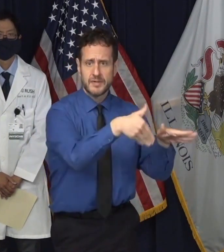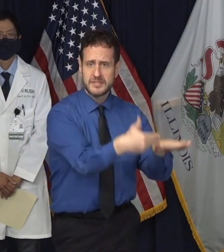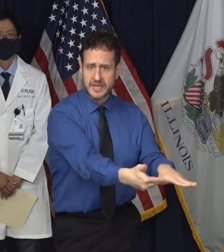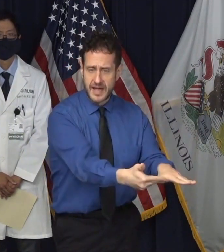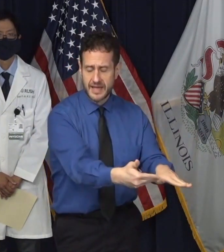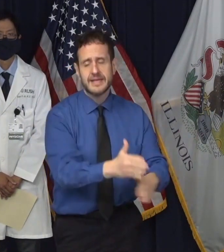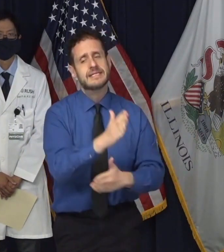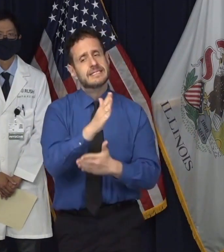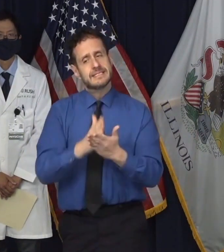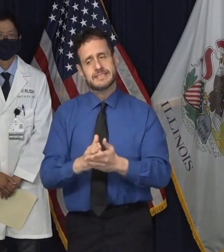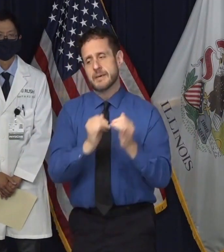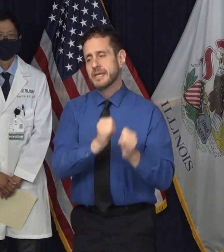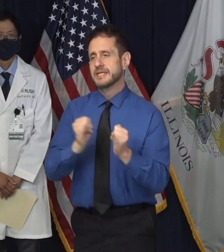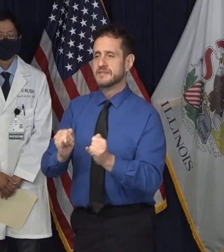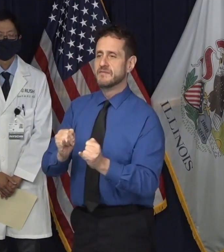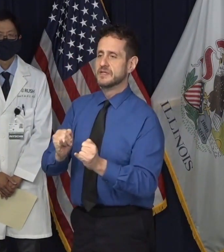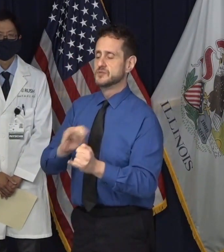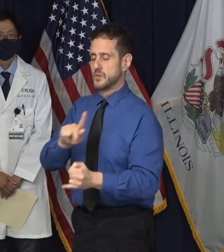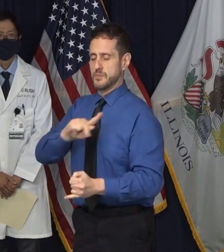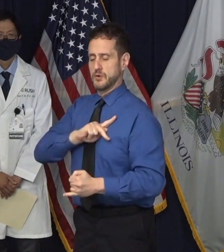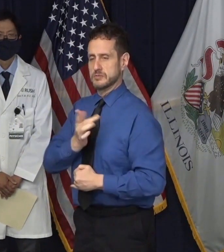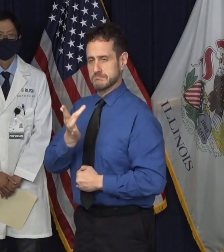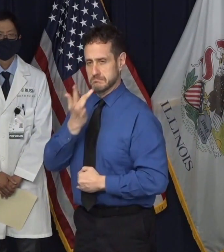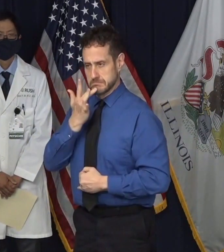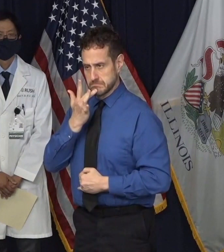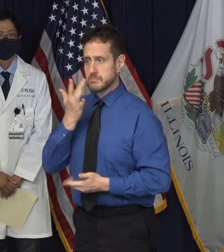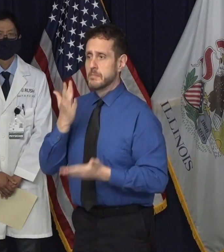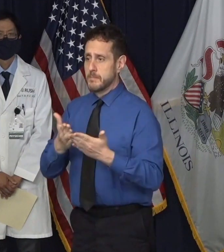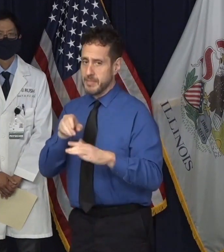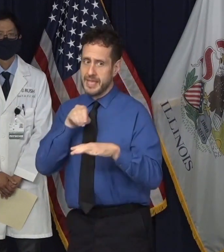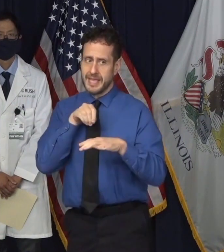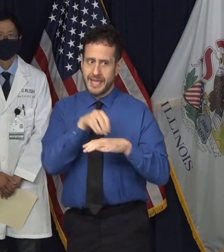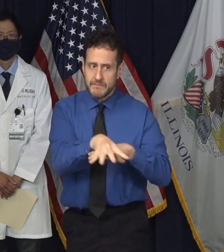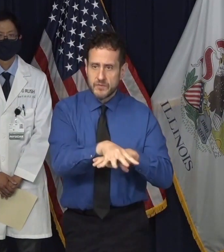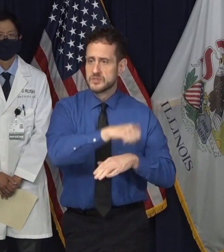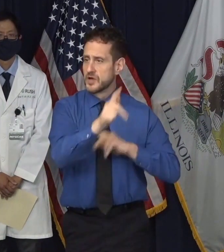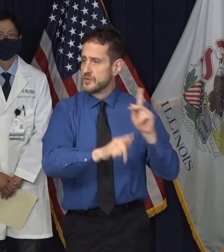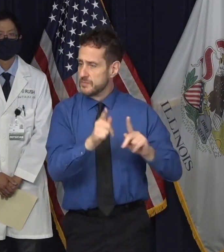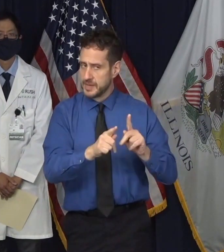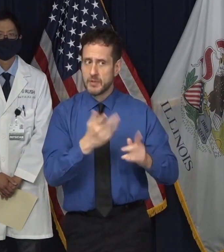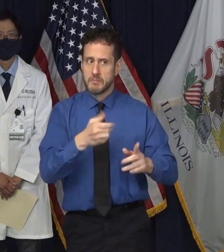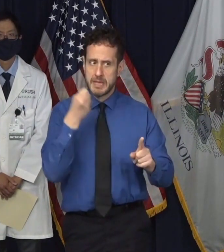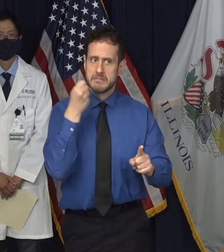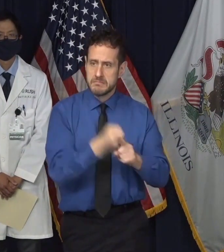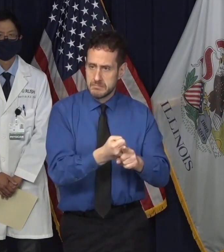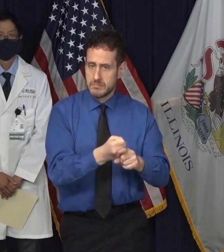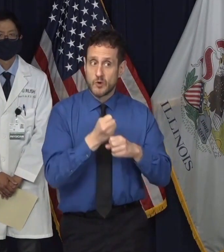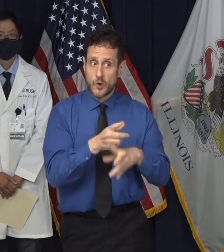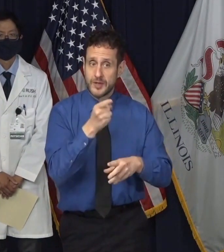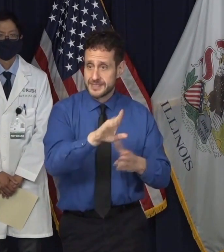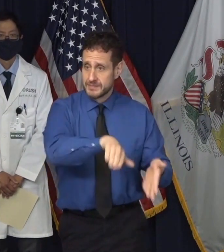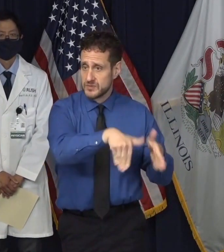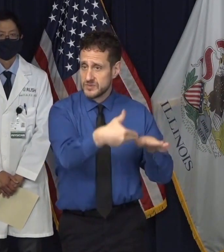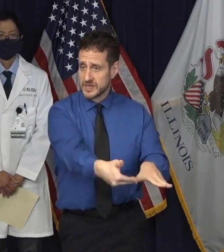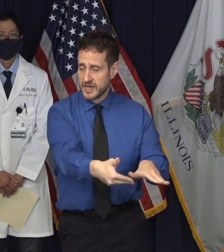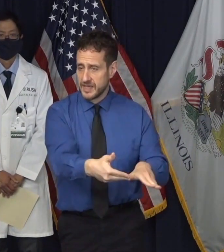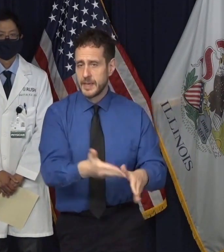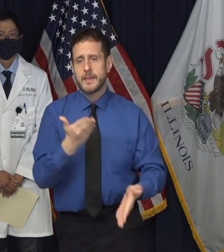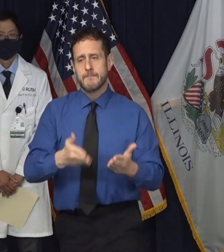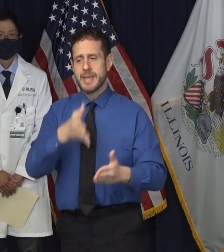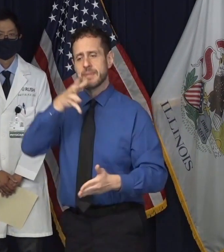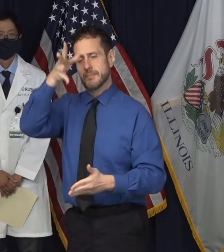choices that have enormous life-changing impact on others. While parents might choose